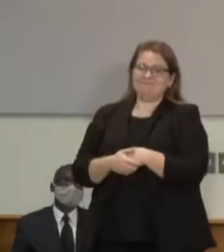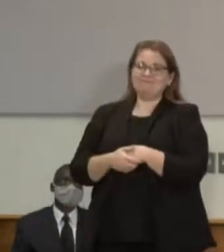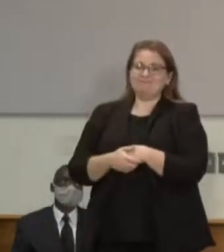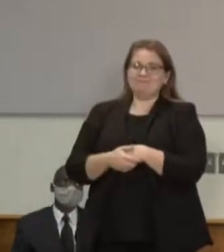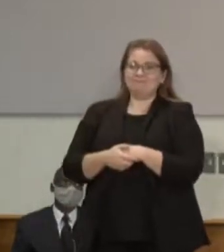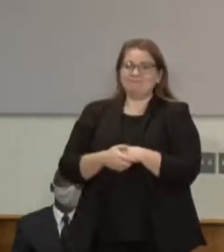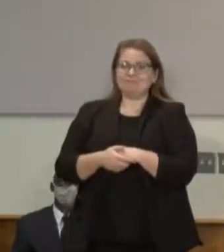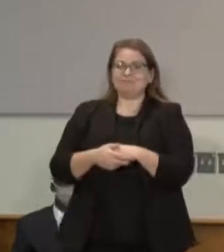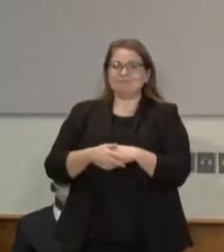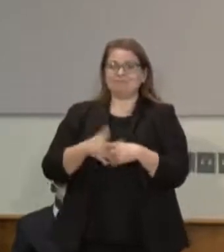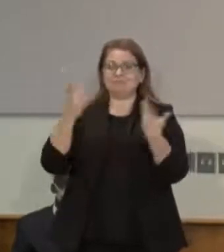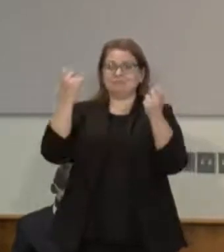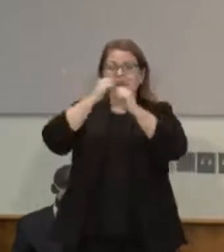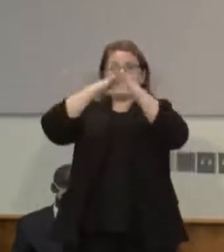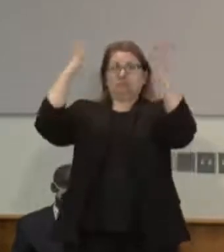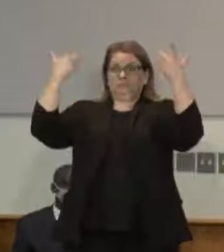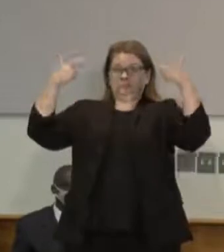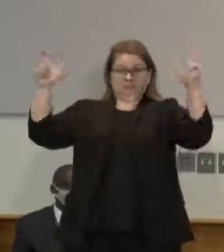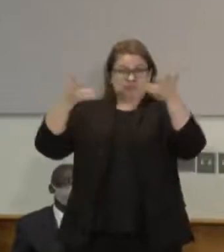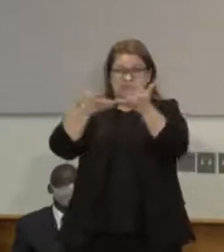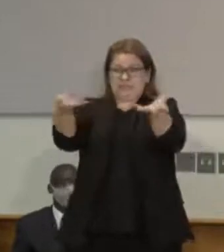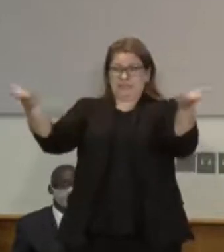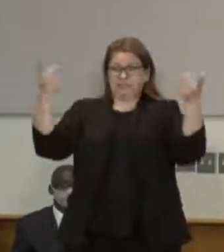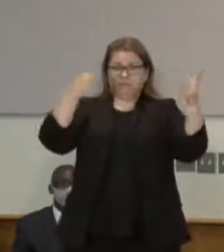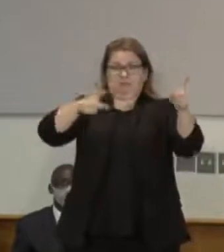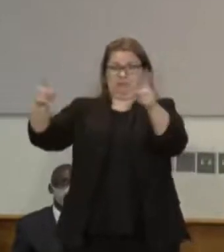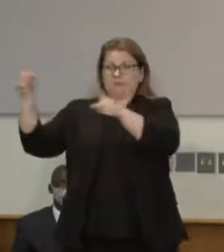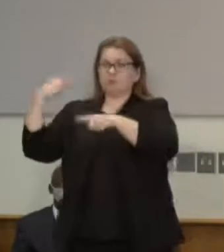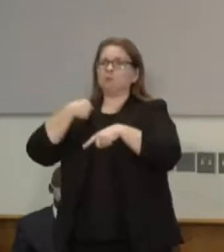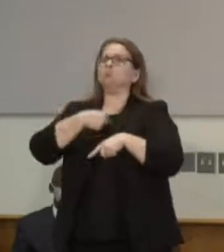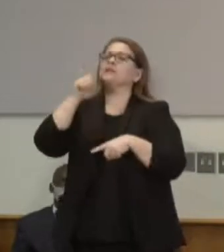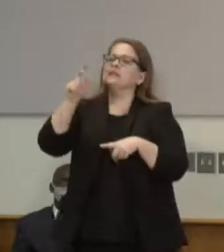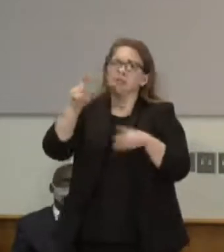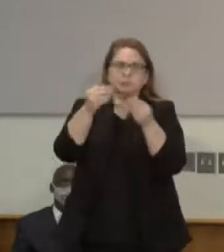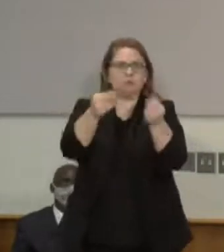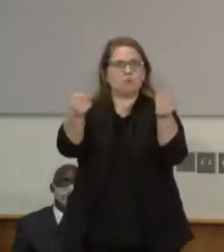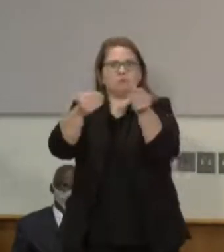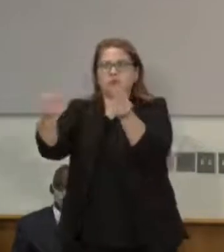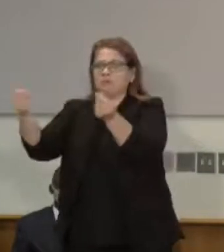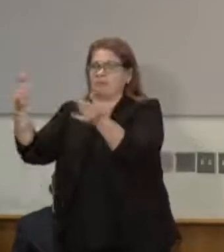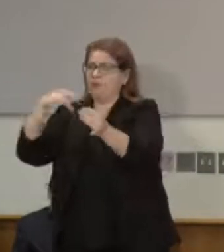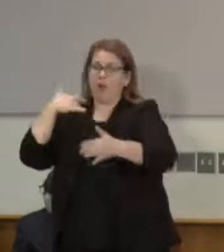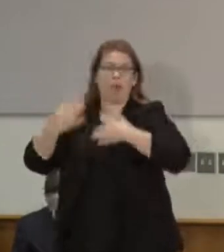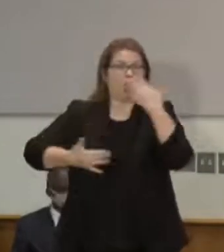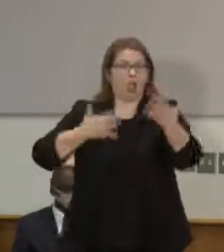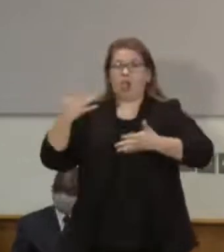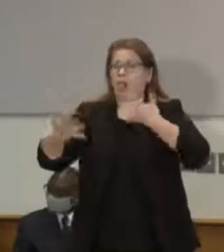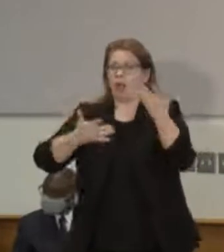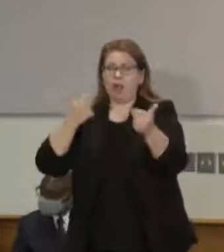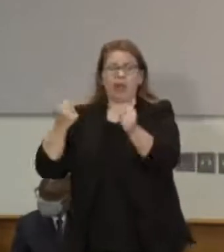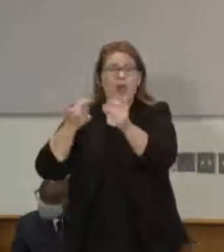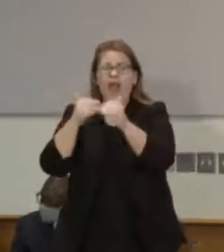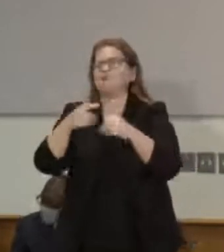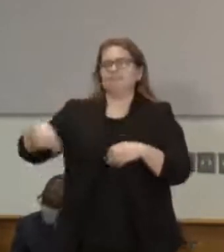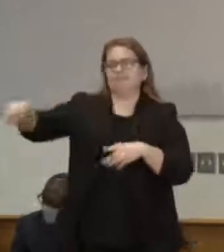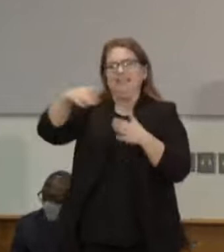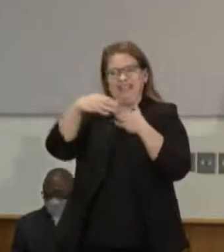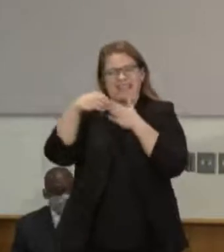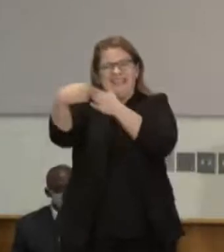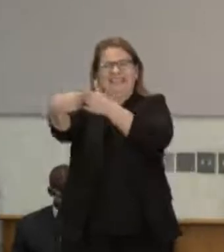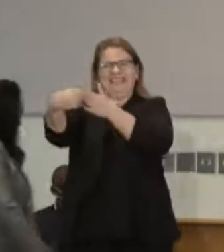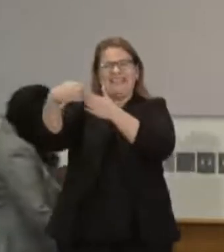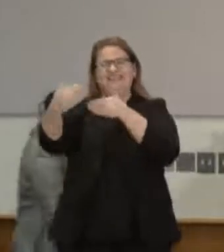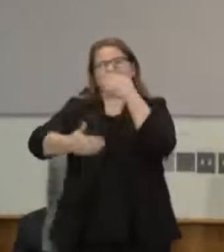economic inequities, the educational inequities, those are the things that lead to a lot of these situations. So I don't know if anybody wants to speak specifically. Rena?